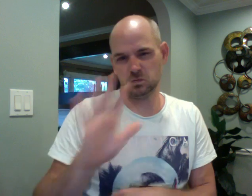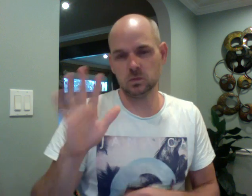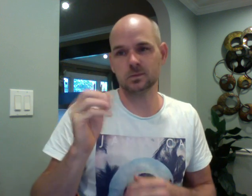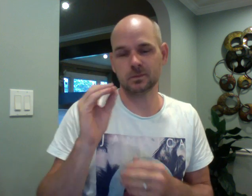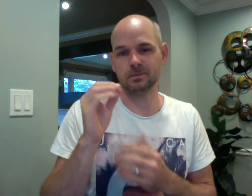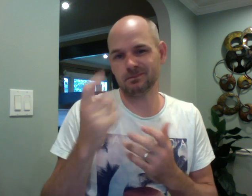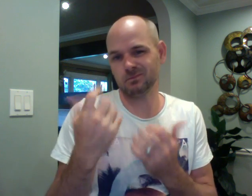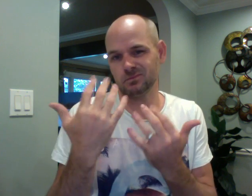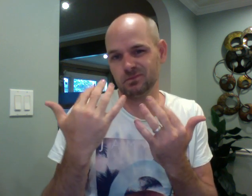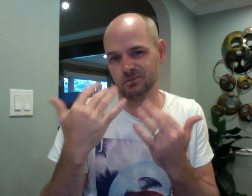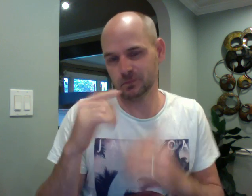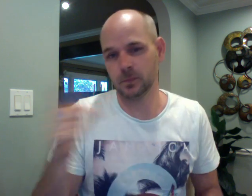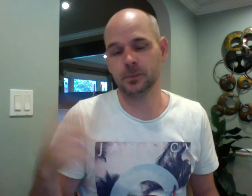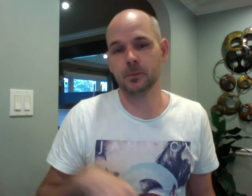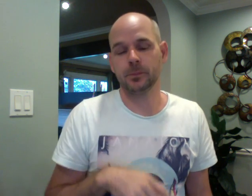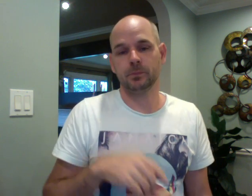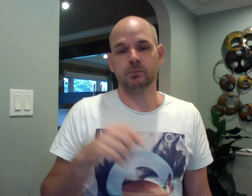Oh no! That was the first one.